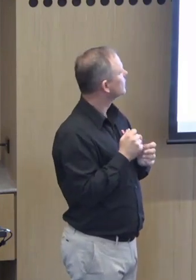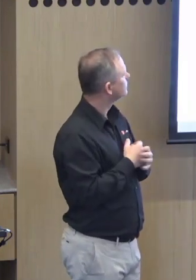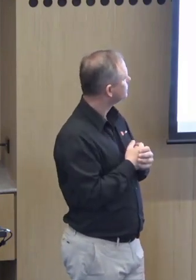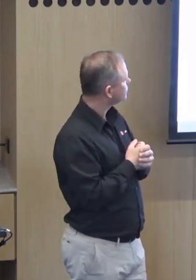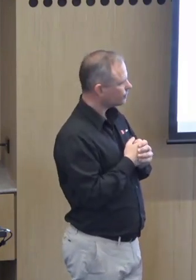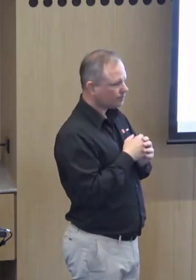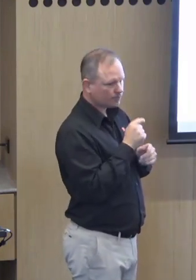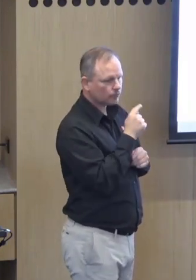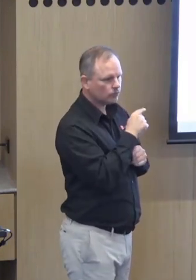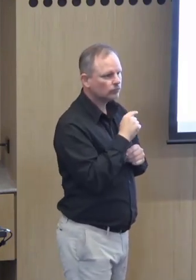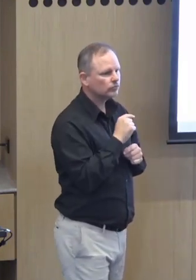that we're focusing on